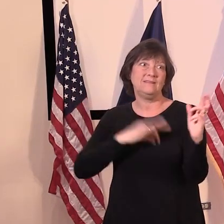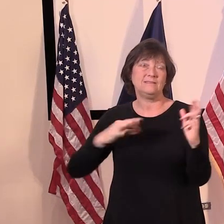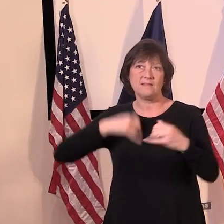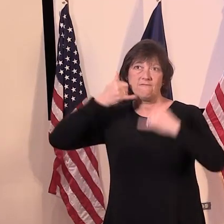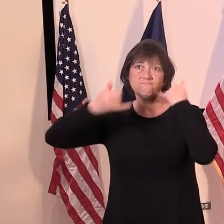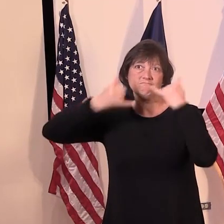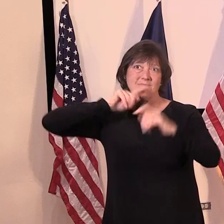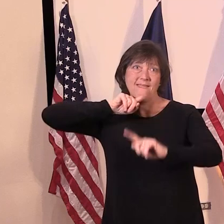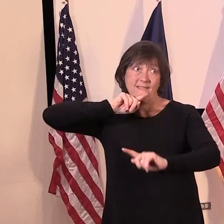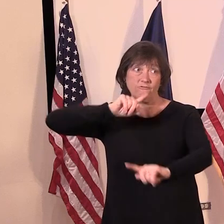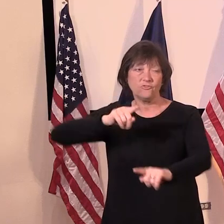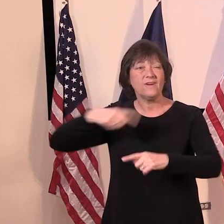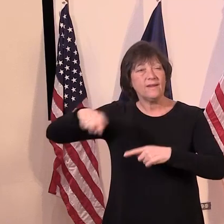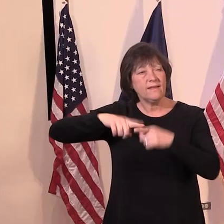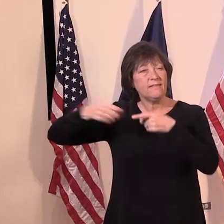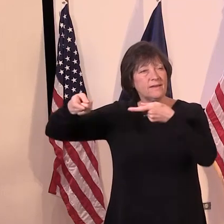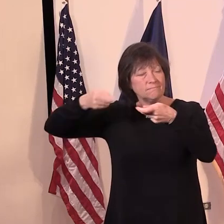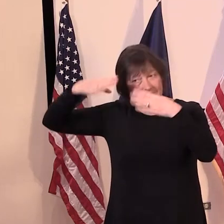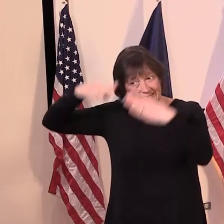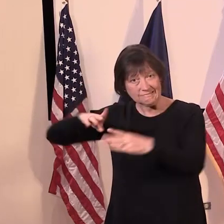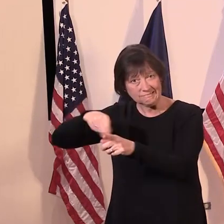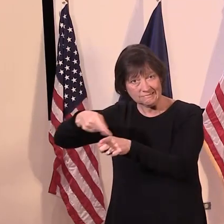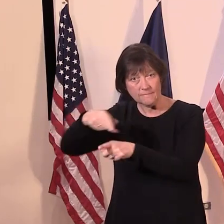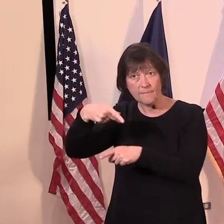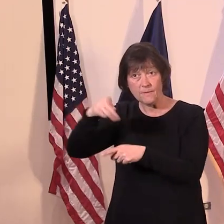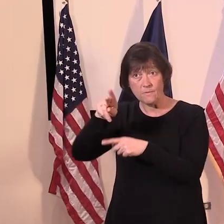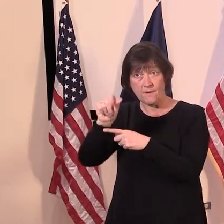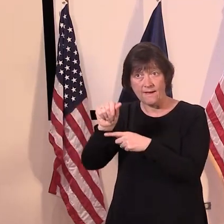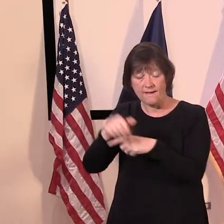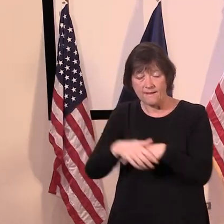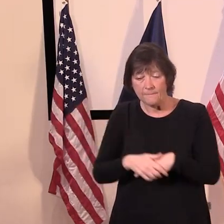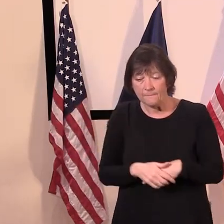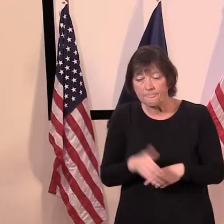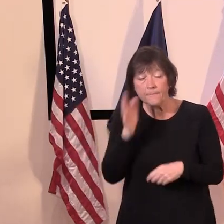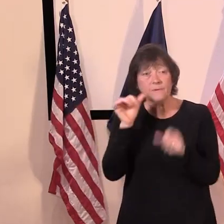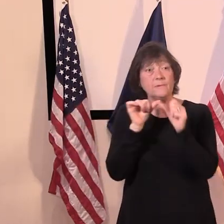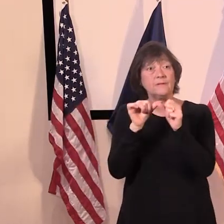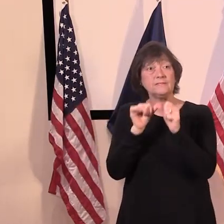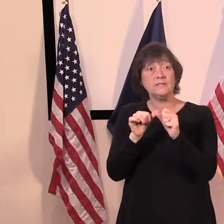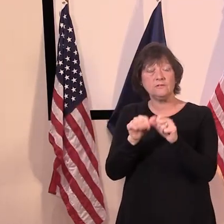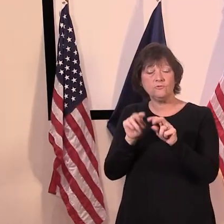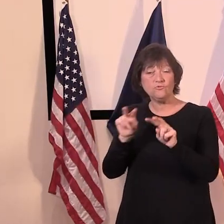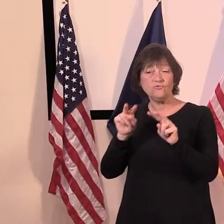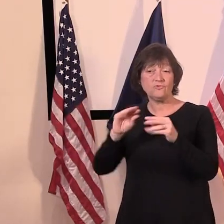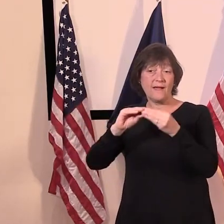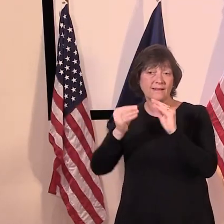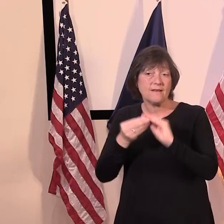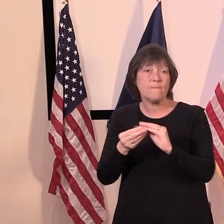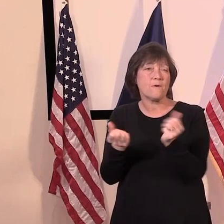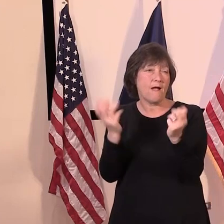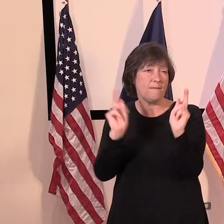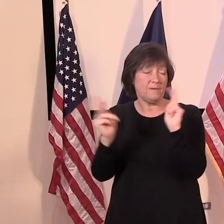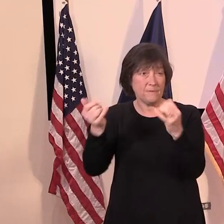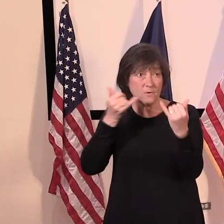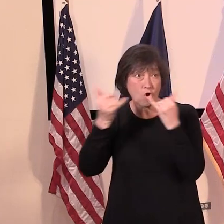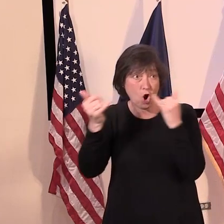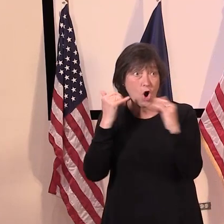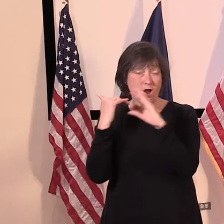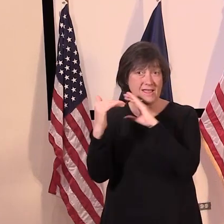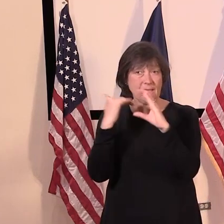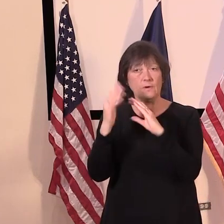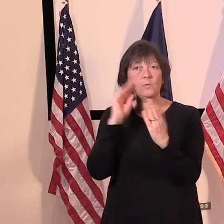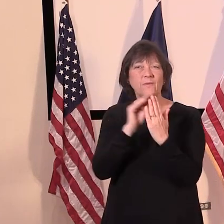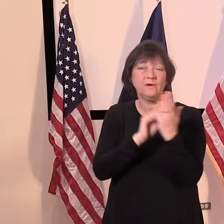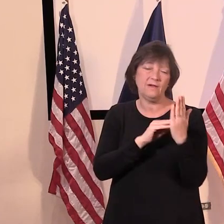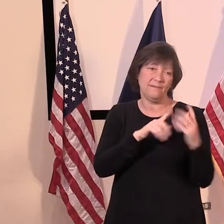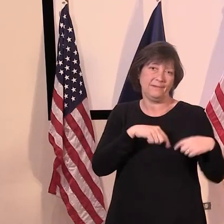they're the ones handling the, the PUA. Um, we'll begin, we'll continue to track data and call volumes, uh, over both,